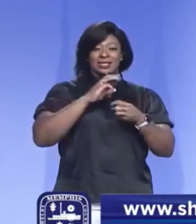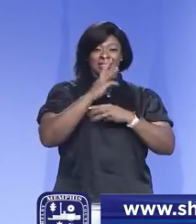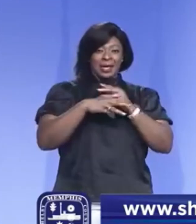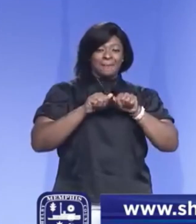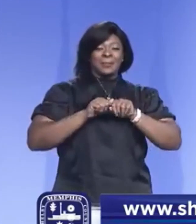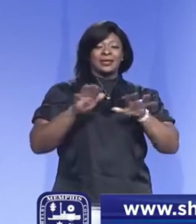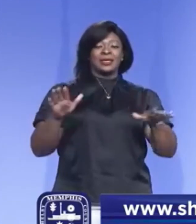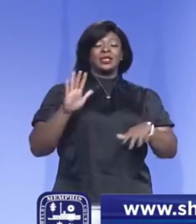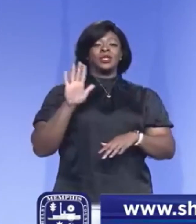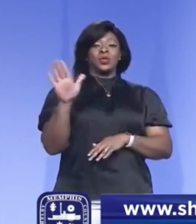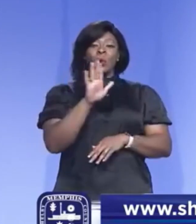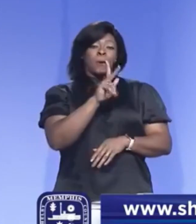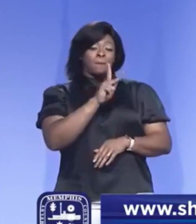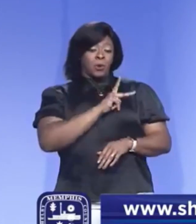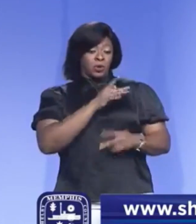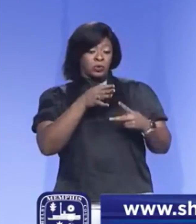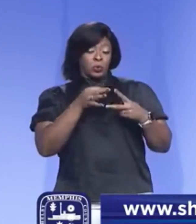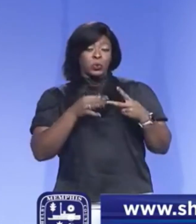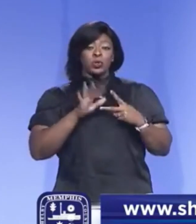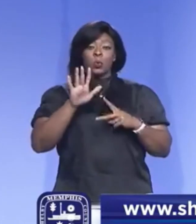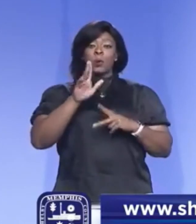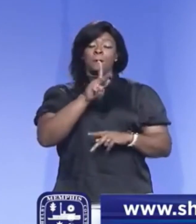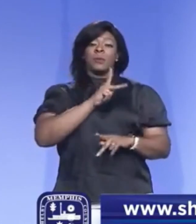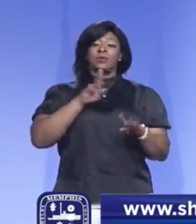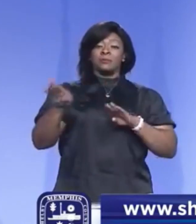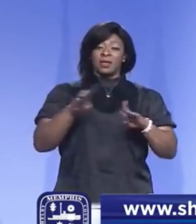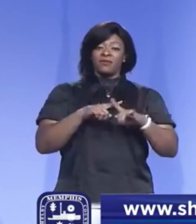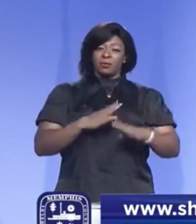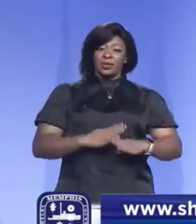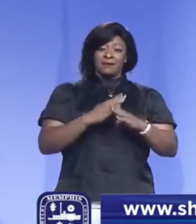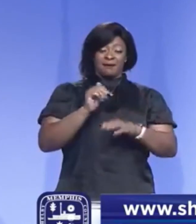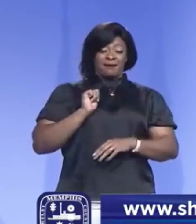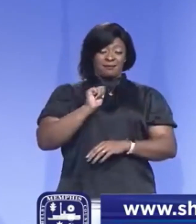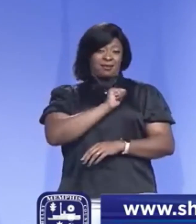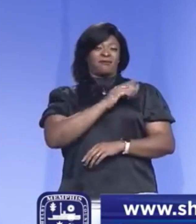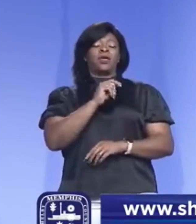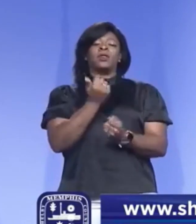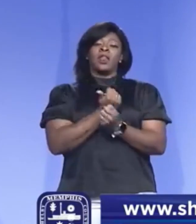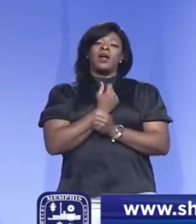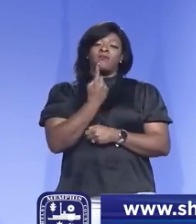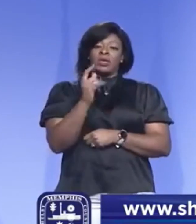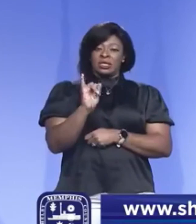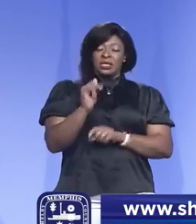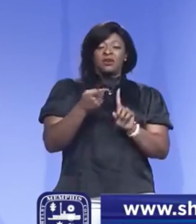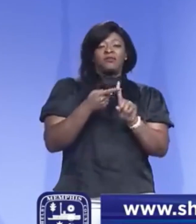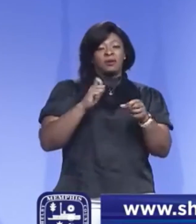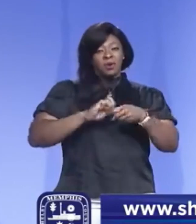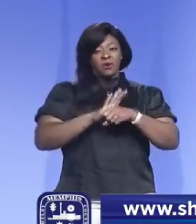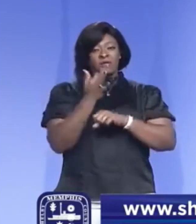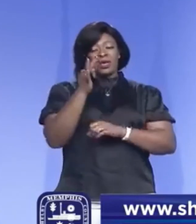personal choices and personal behaviors that can protect us can us and our loved ones from coveted 19 disease you you